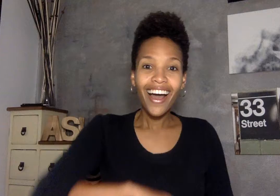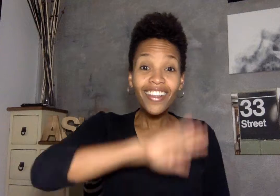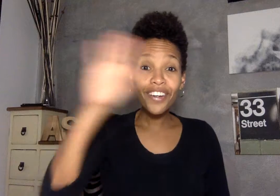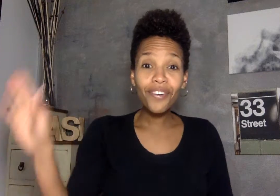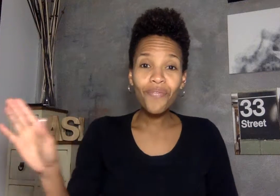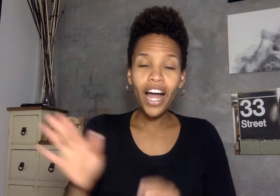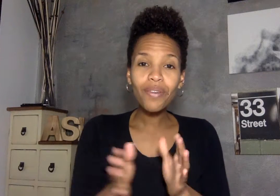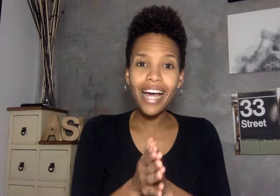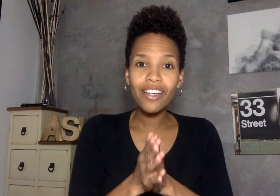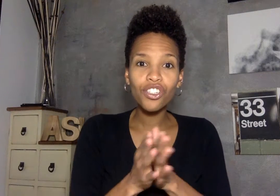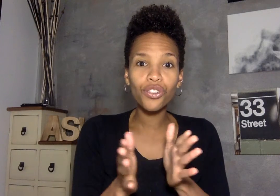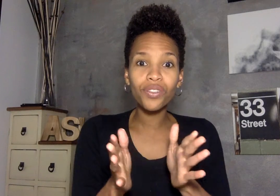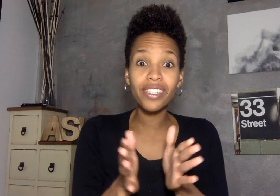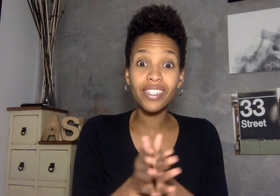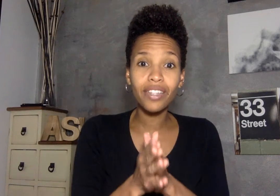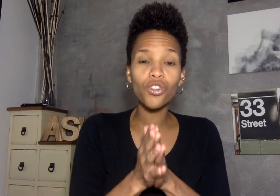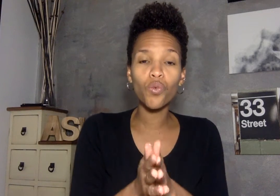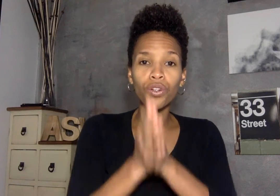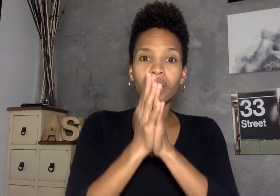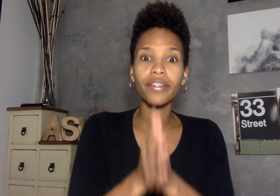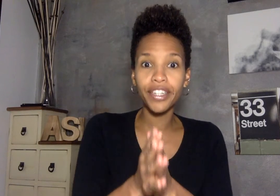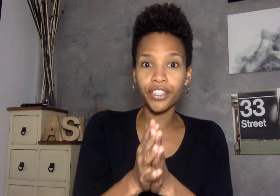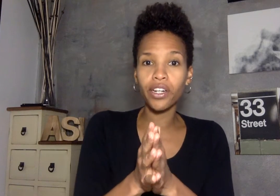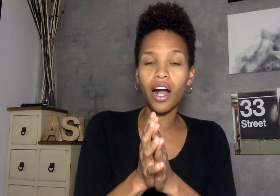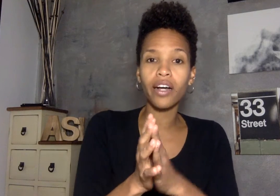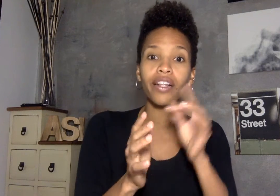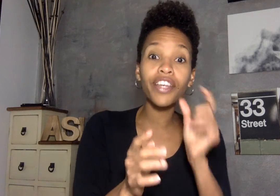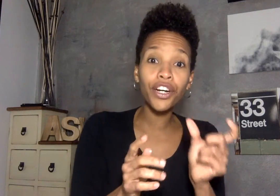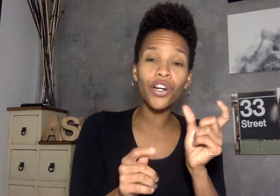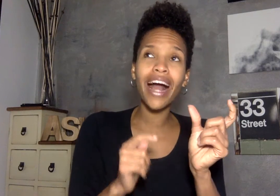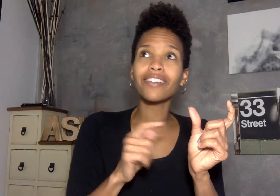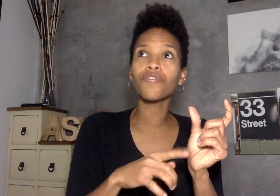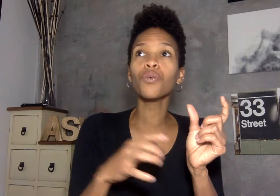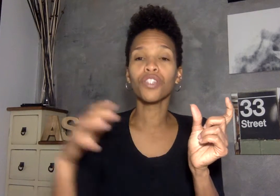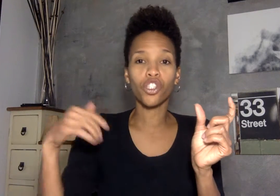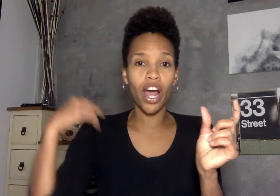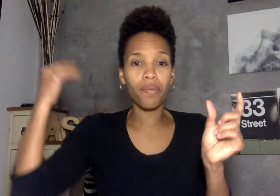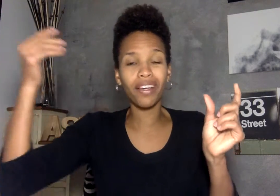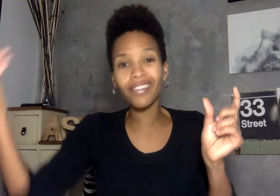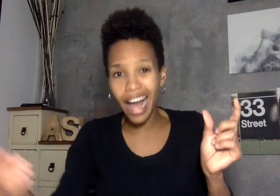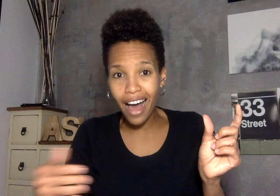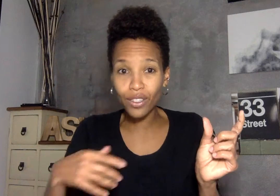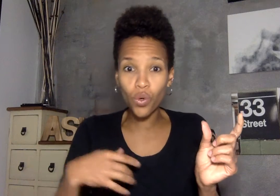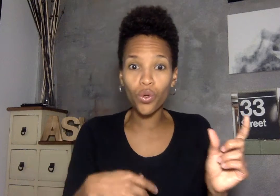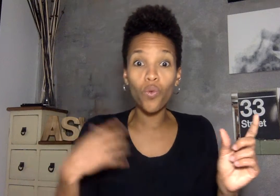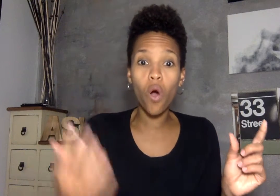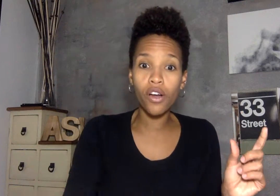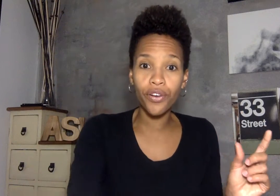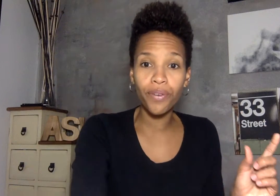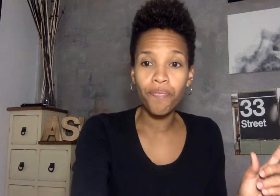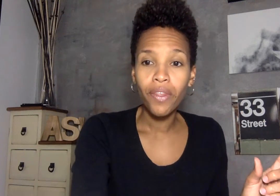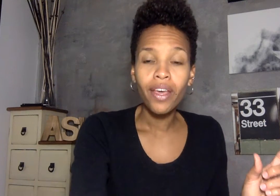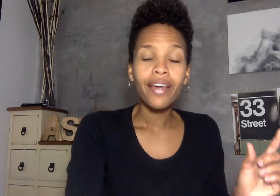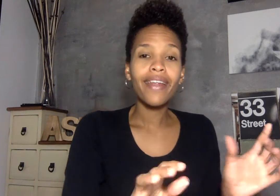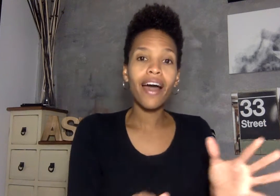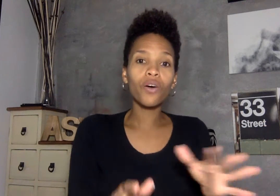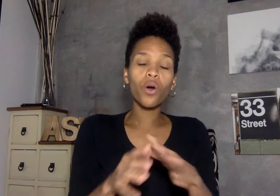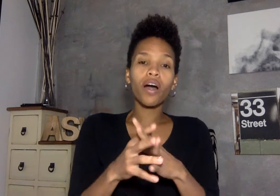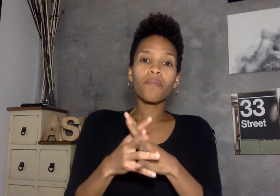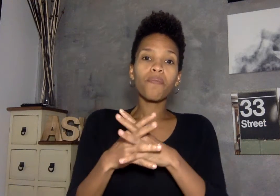hello i was asked to discuss the word clear clear as if you were describing glass or water now um